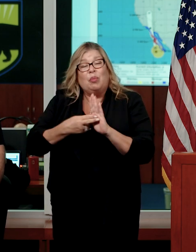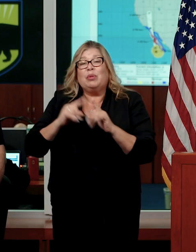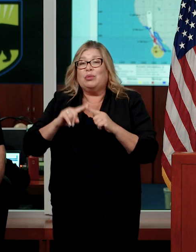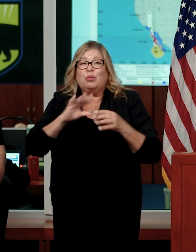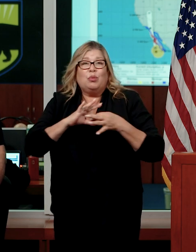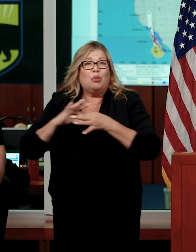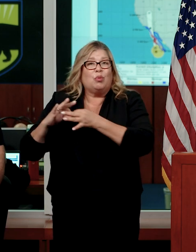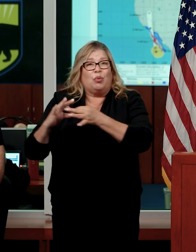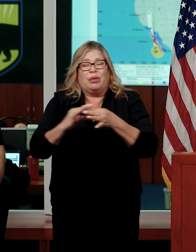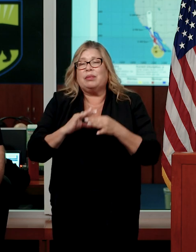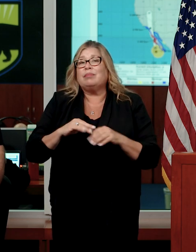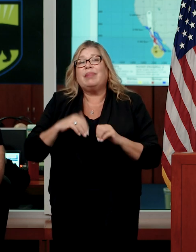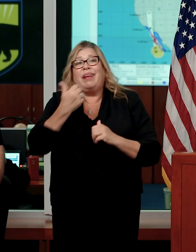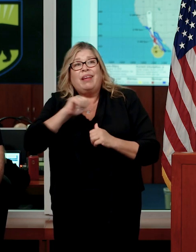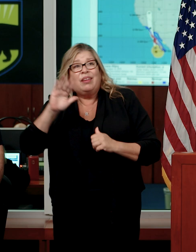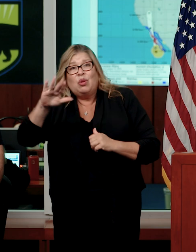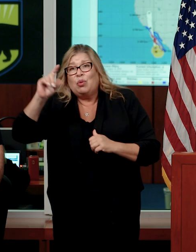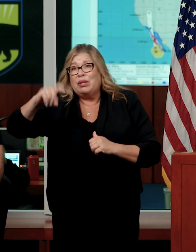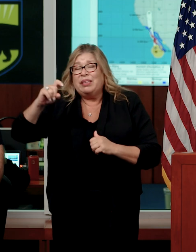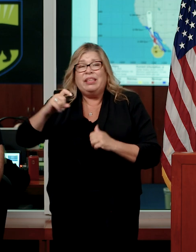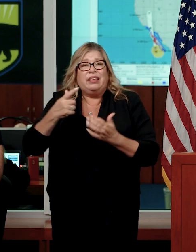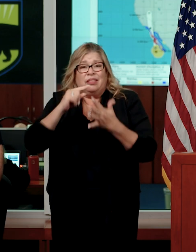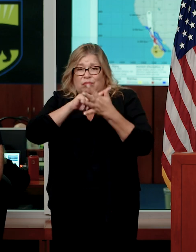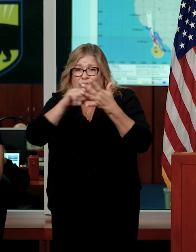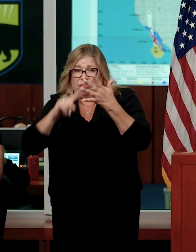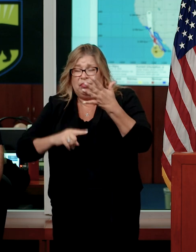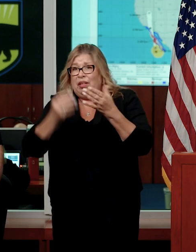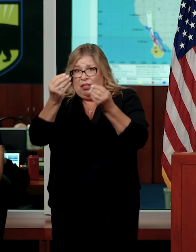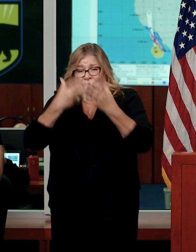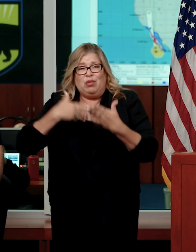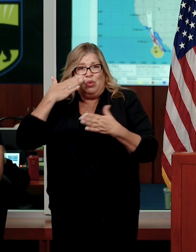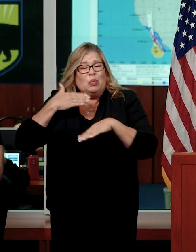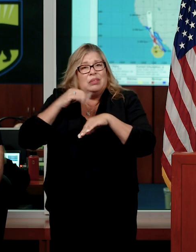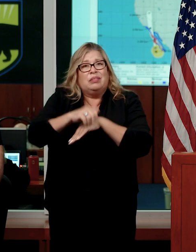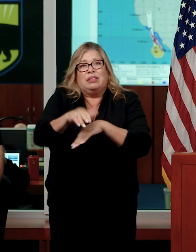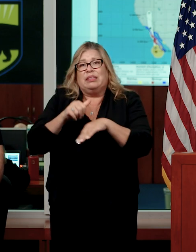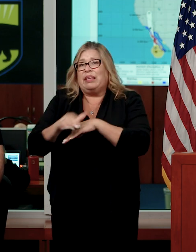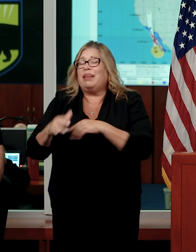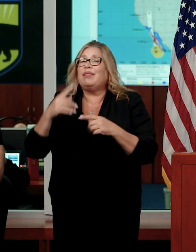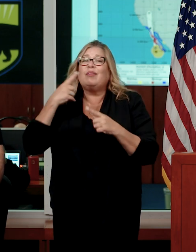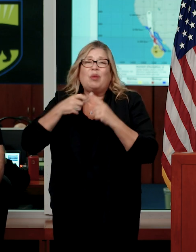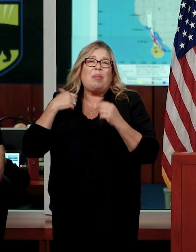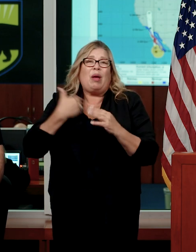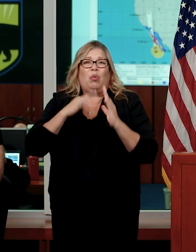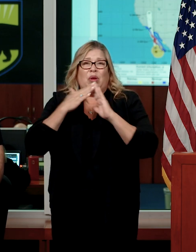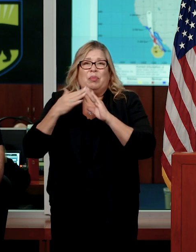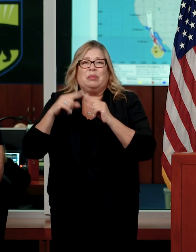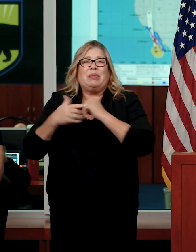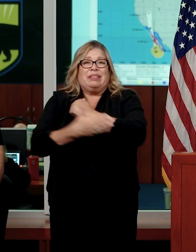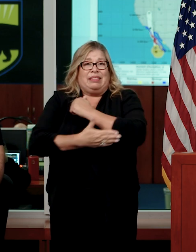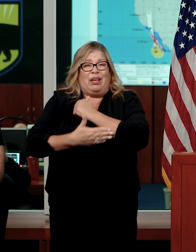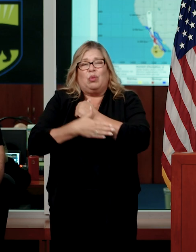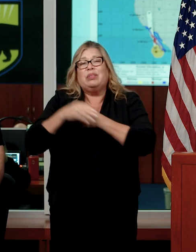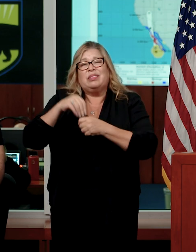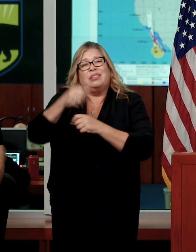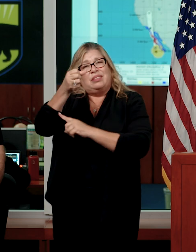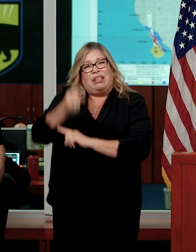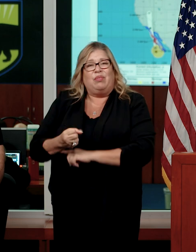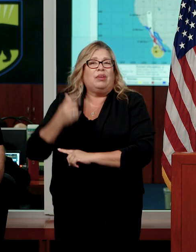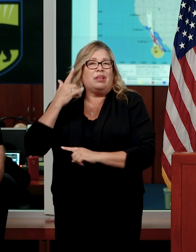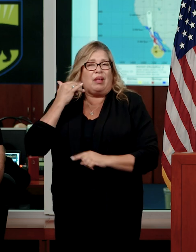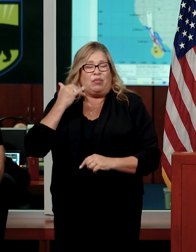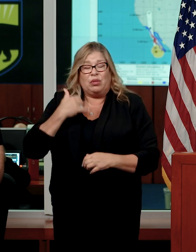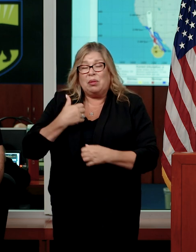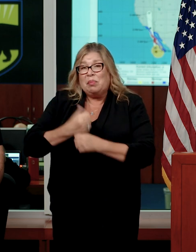to take resource requests from our local stakeholders and counties, communities across the southern part of the state to